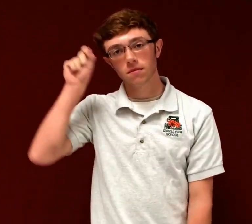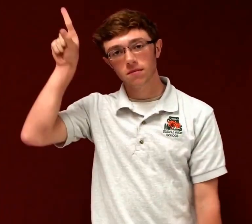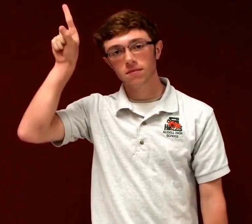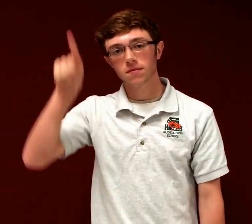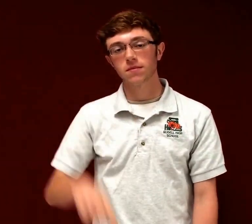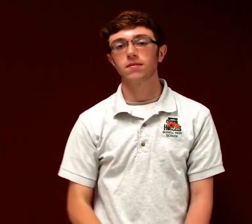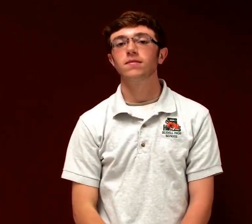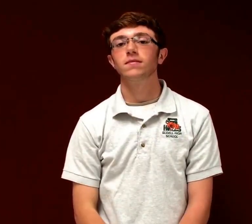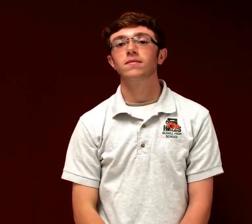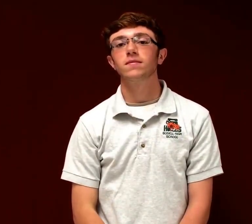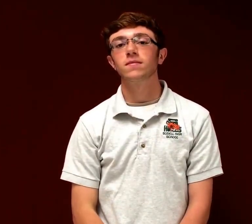understand,